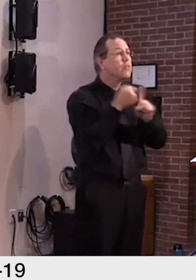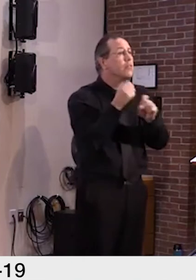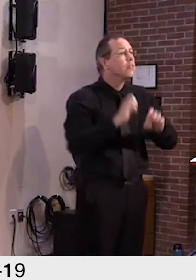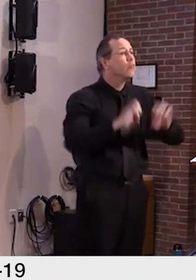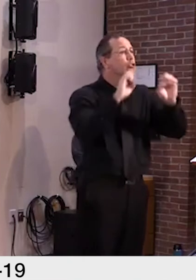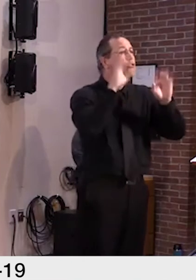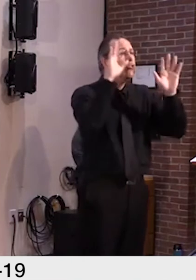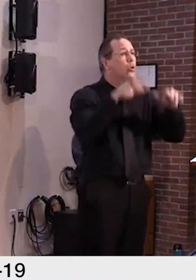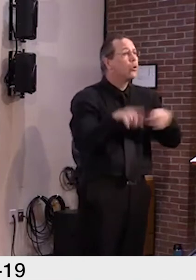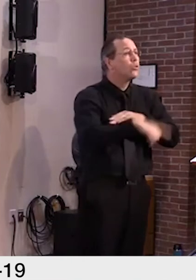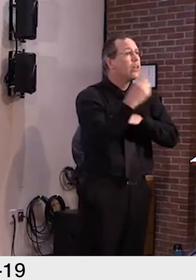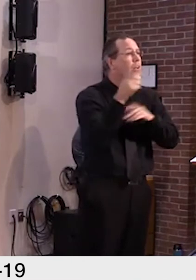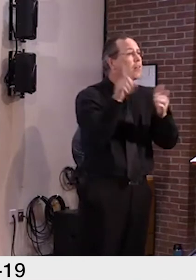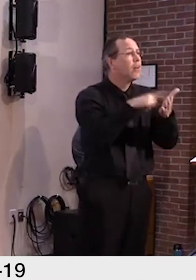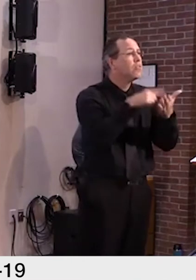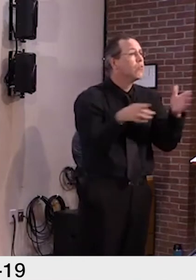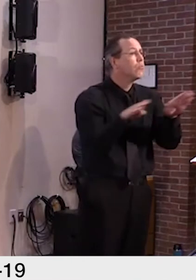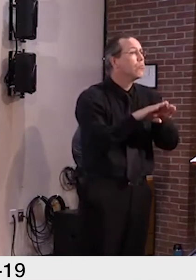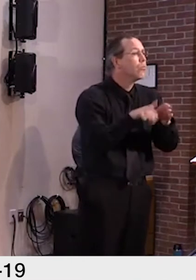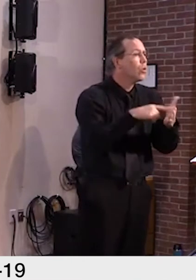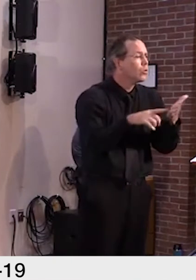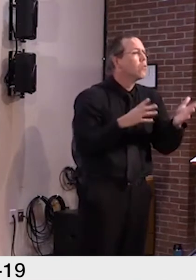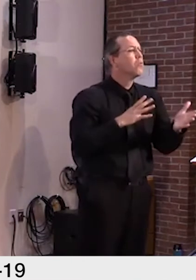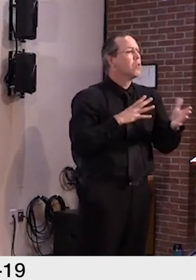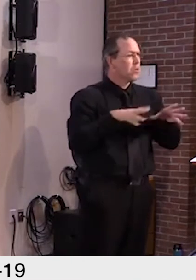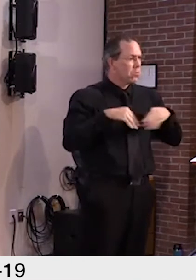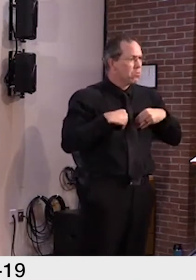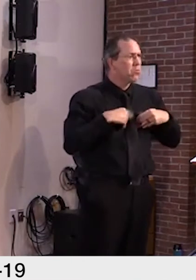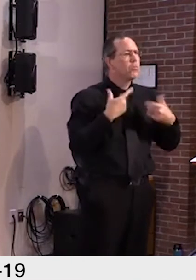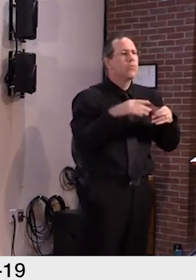the attendance requirements for remote learning during those days.